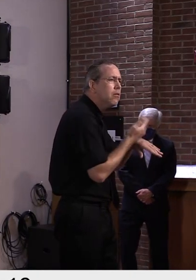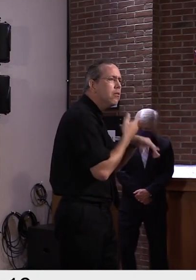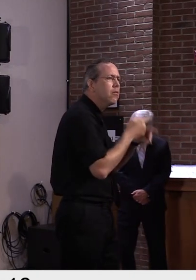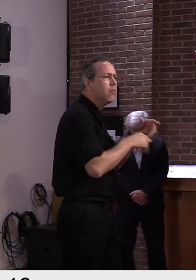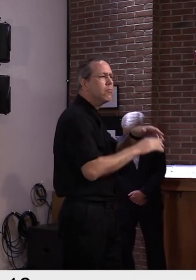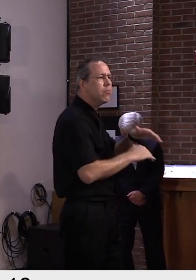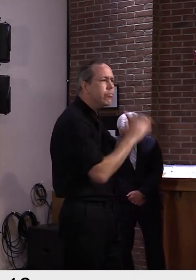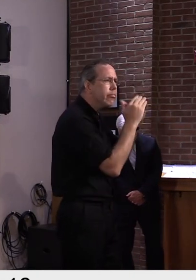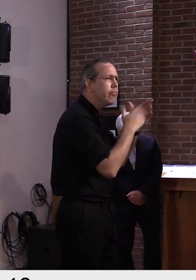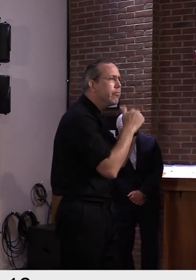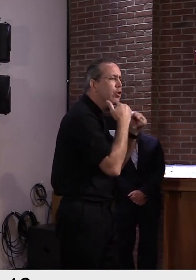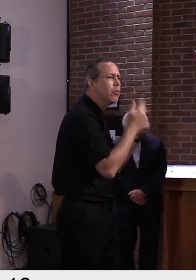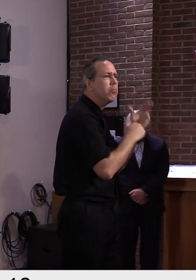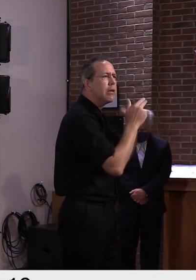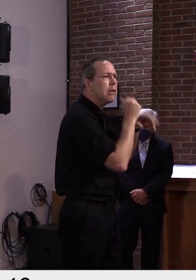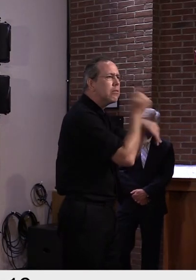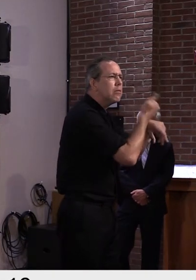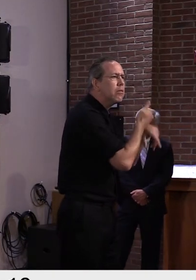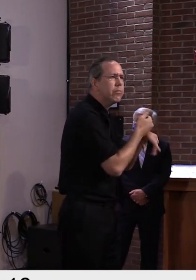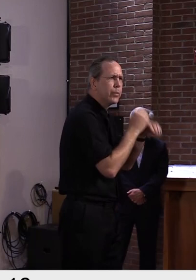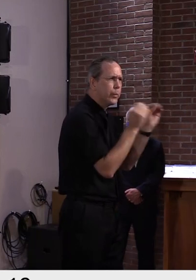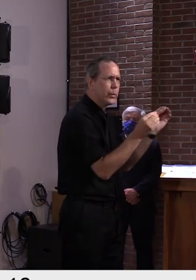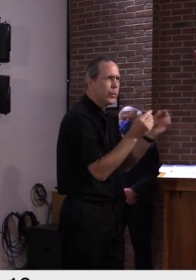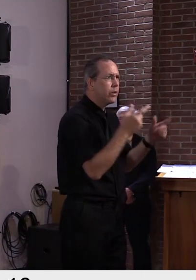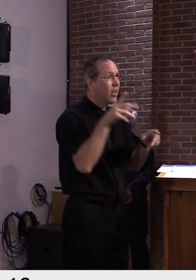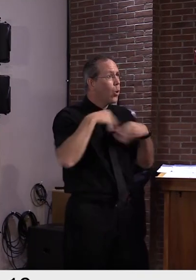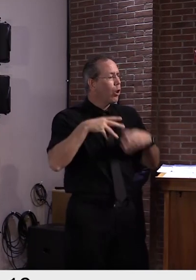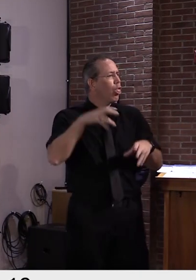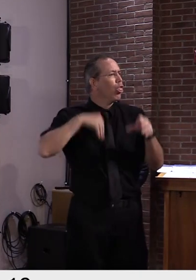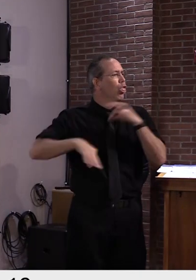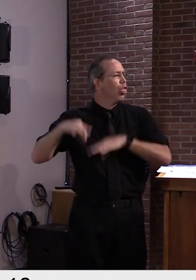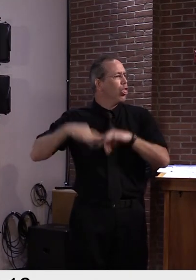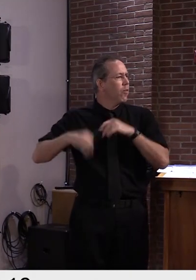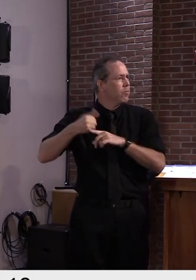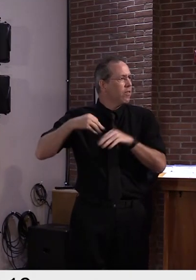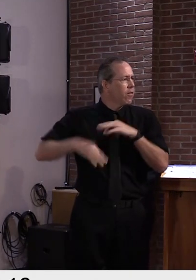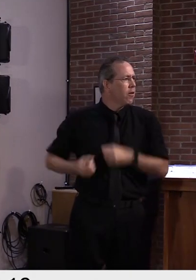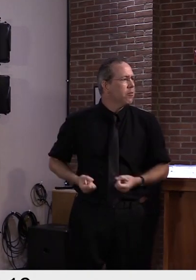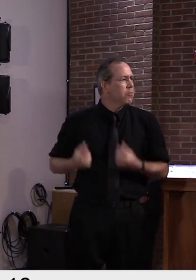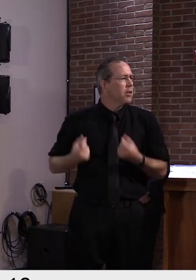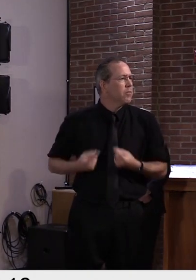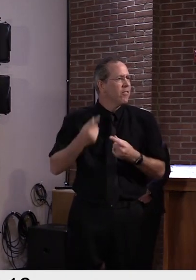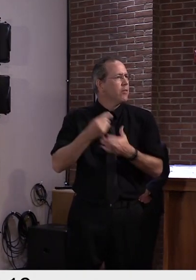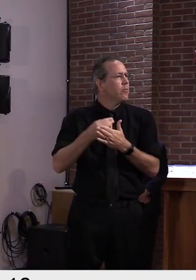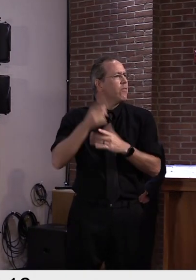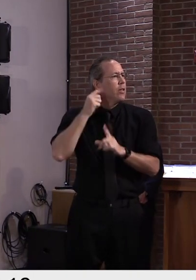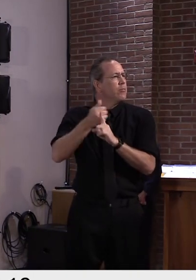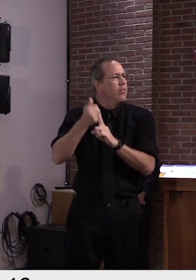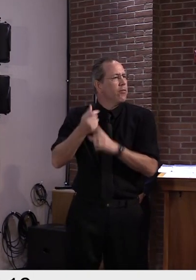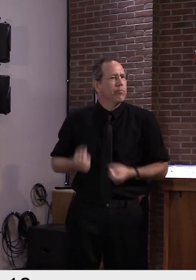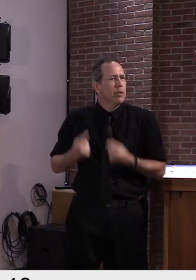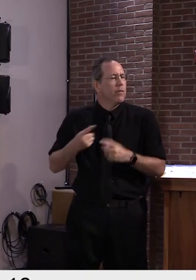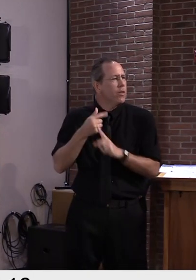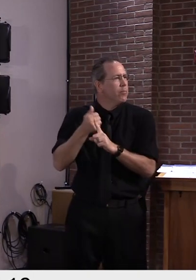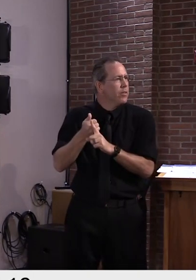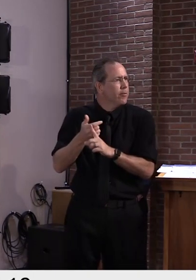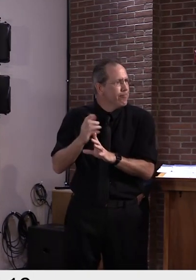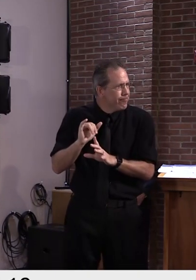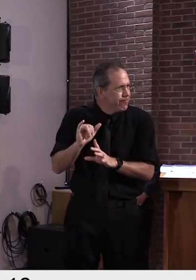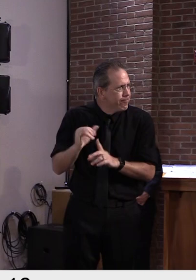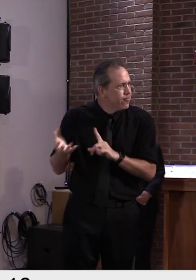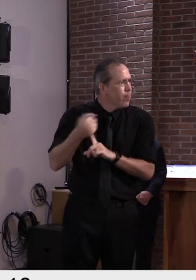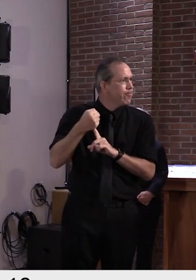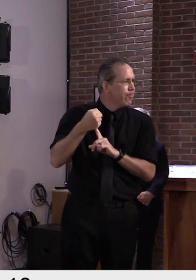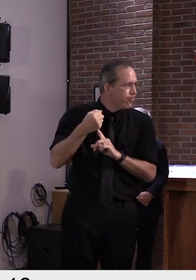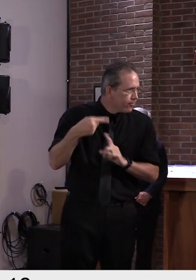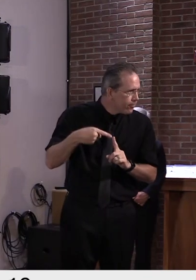so we were happy to see that Mr. Keros sort of faced that reality has taken responsibility for his actions. Uh, certainly the plea,